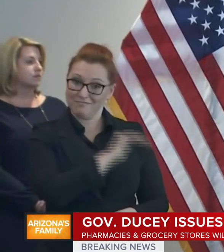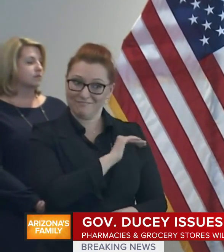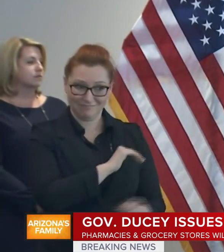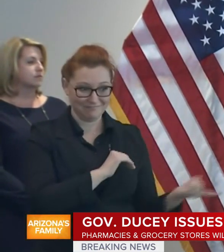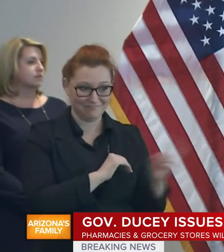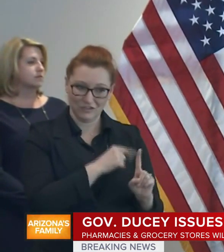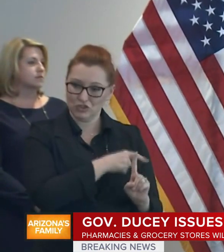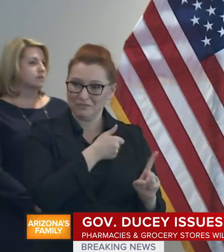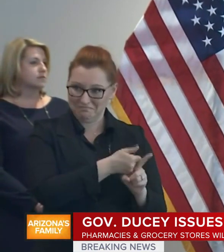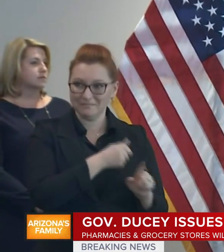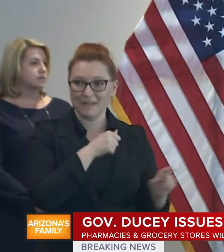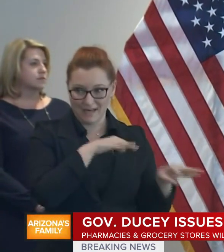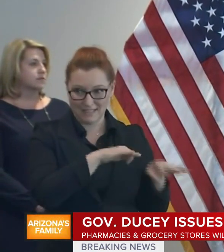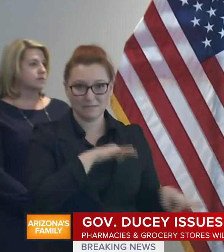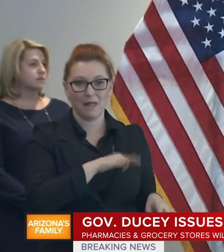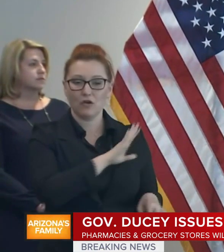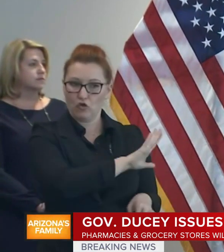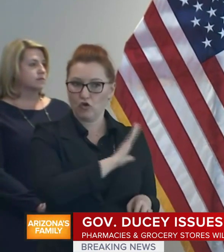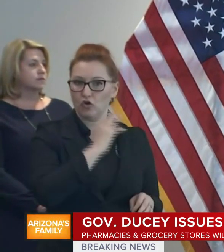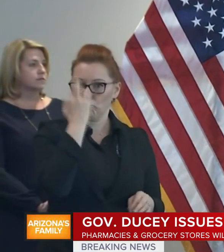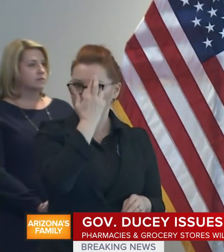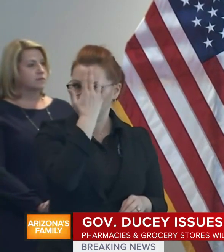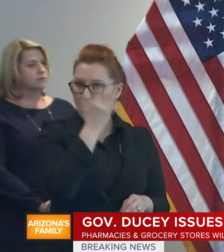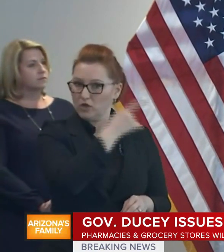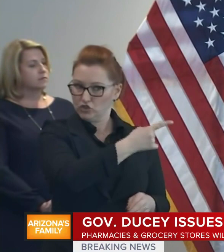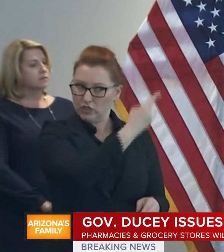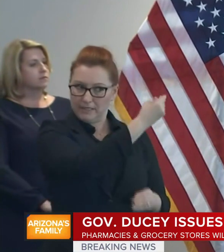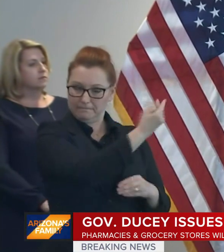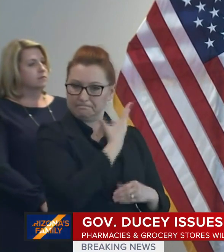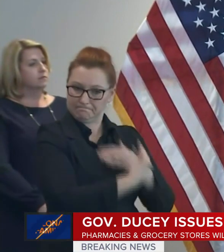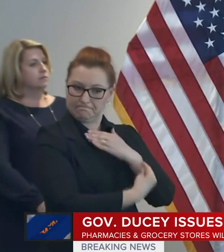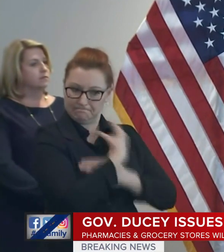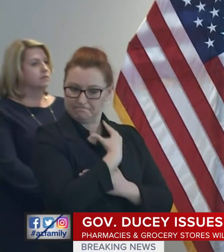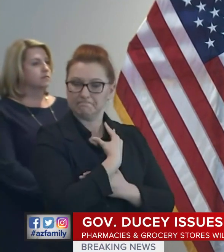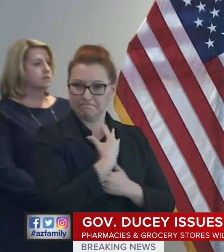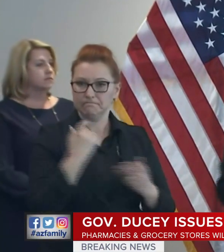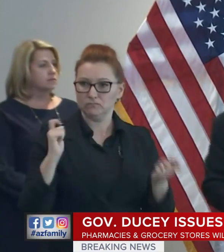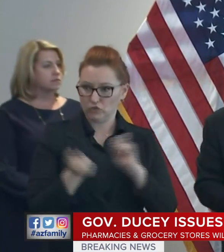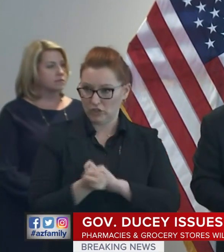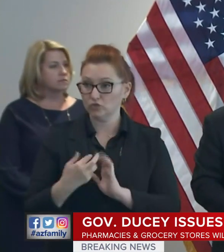so she can explain her rationale in the guidance she gave me today.